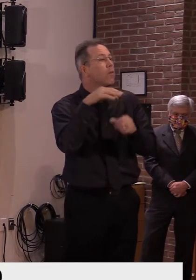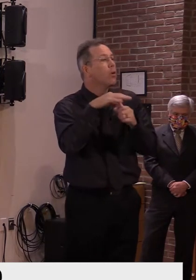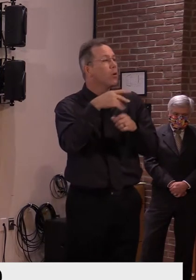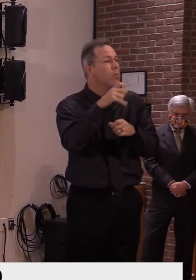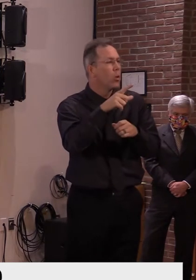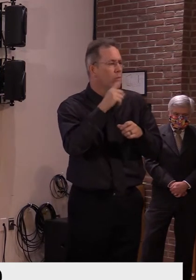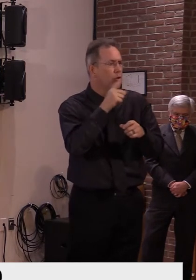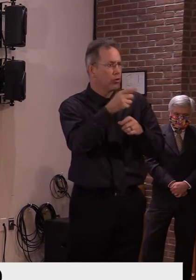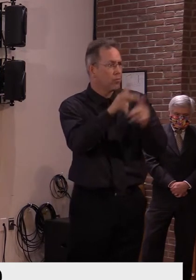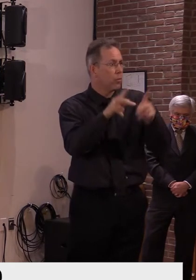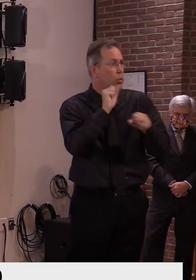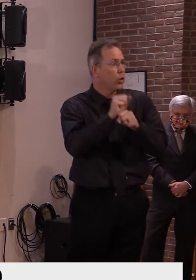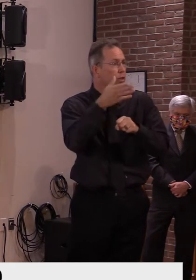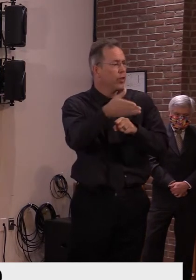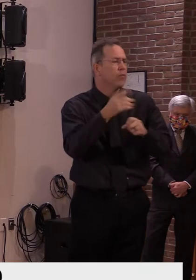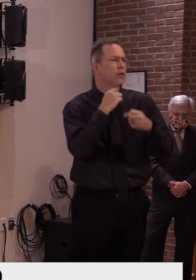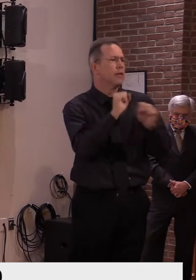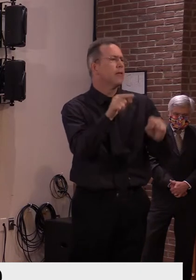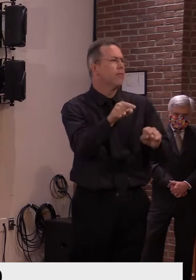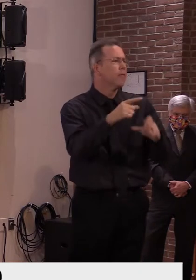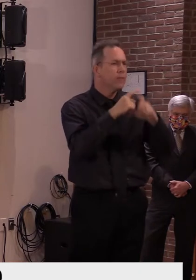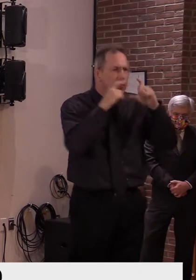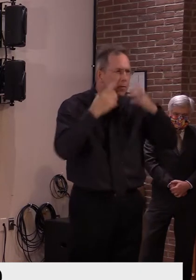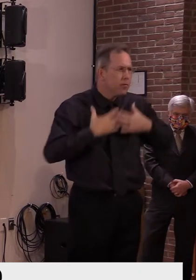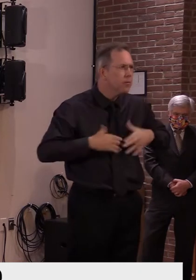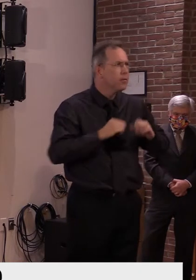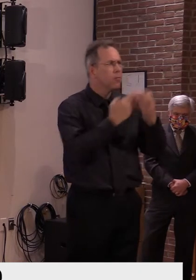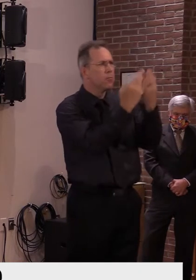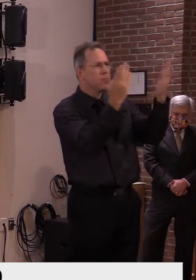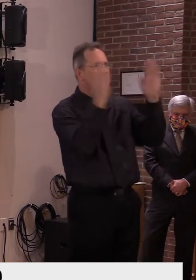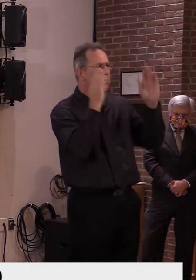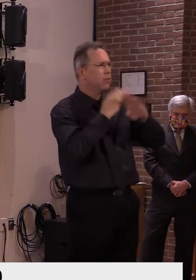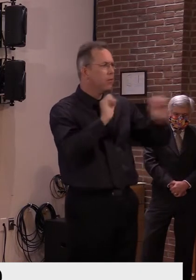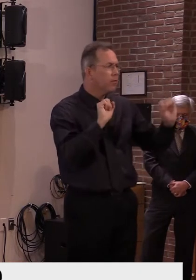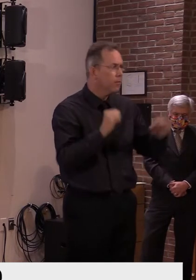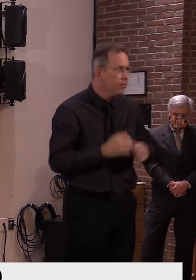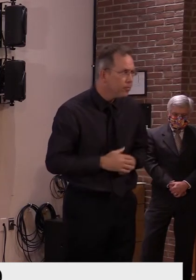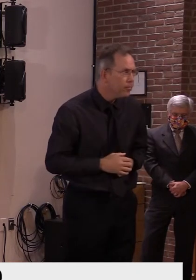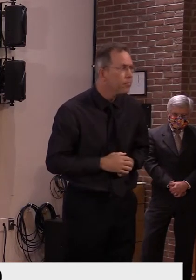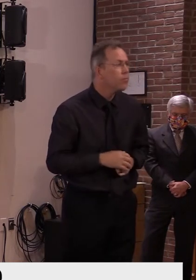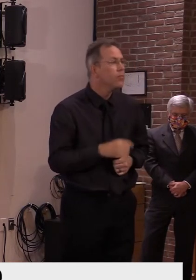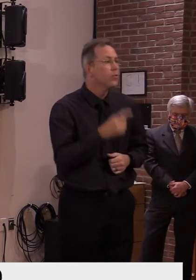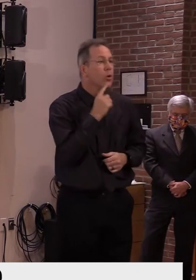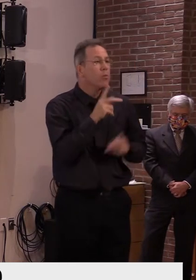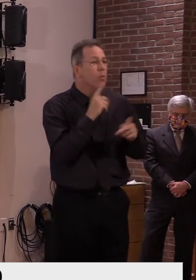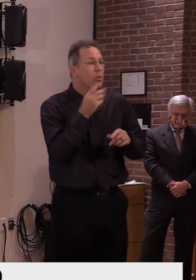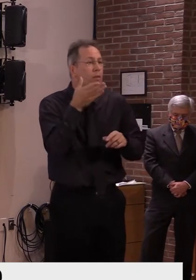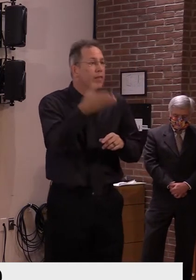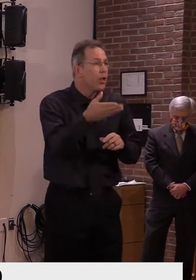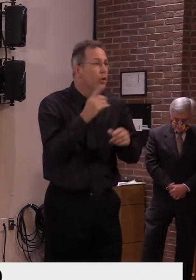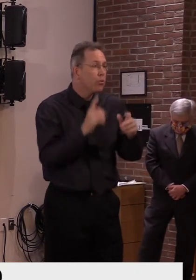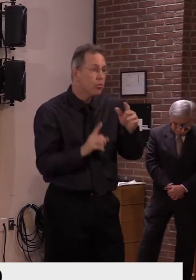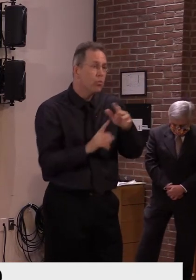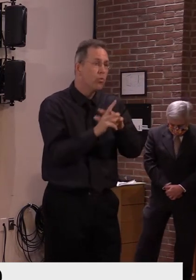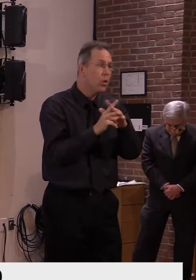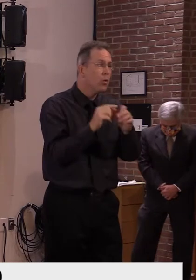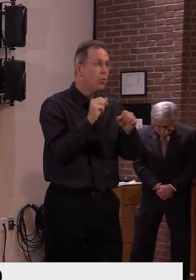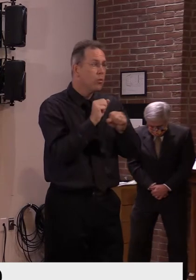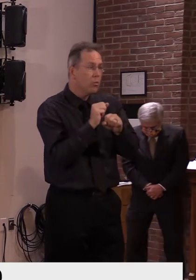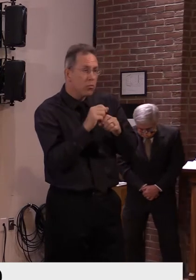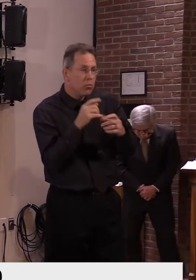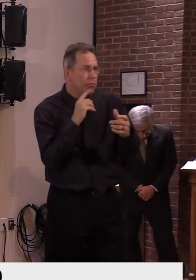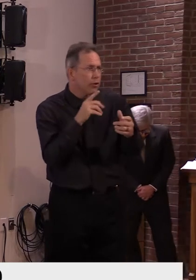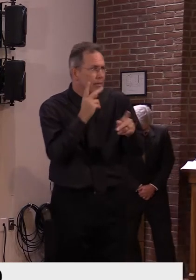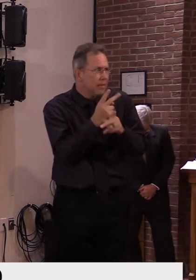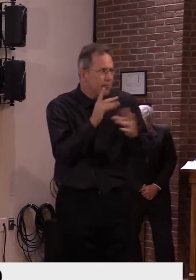must be recorded in order to enable contact tracing if necessary. We have provided all towns with infection